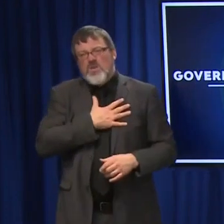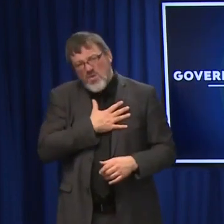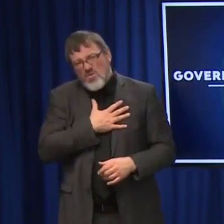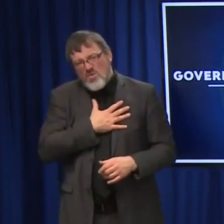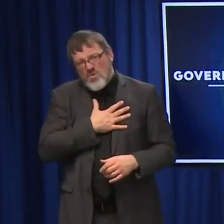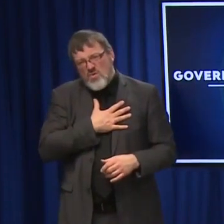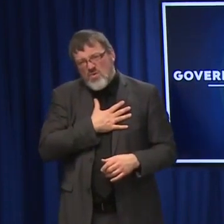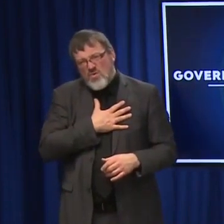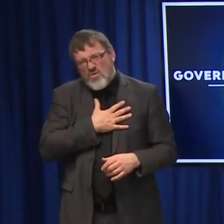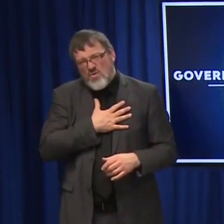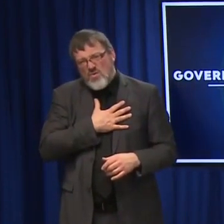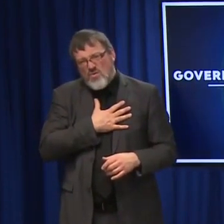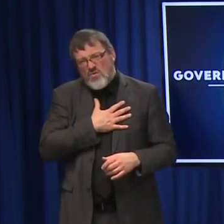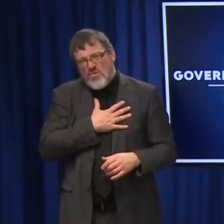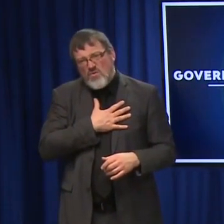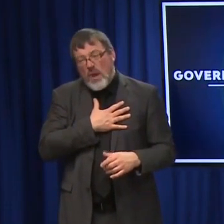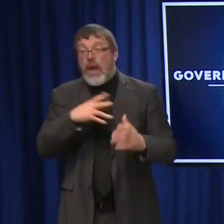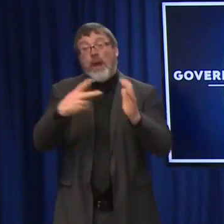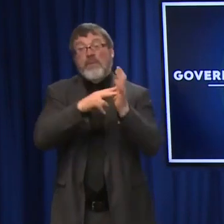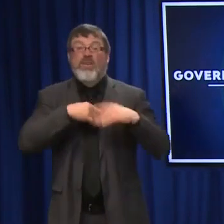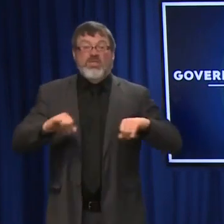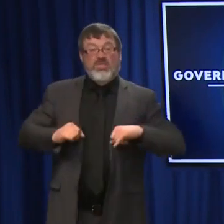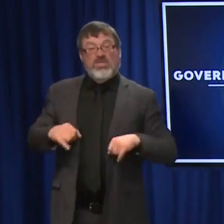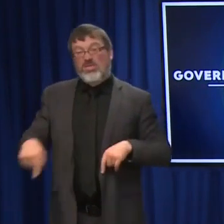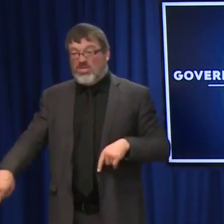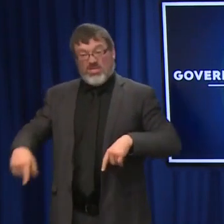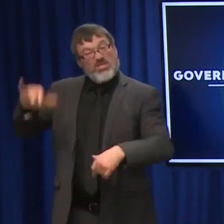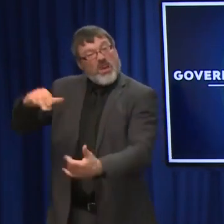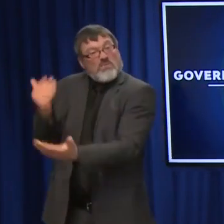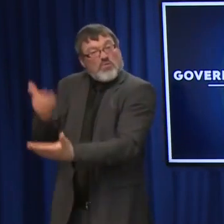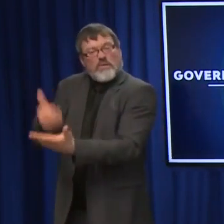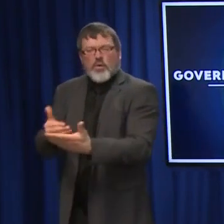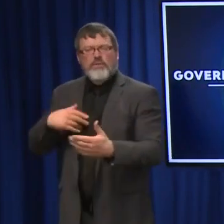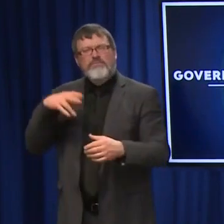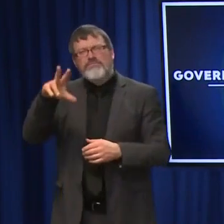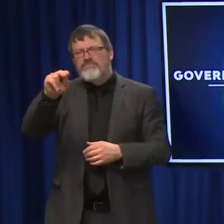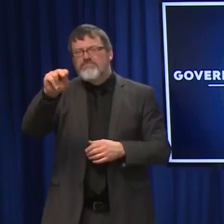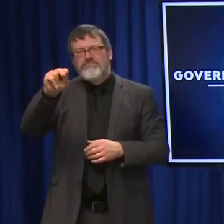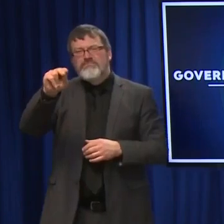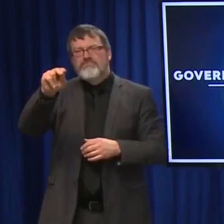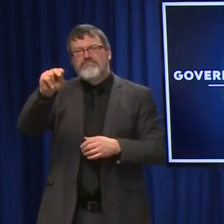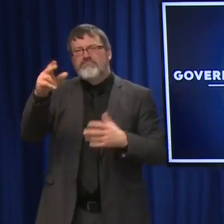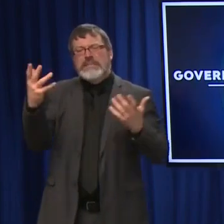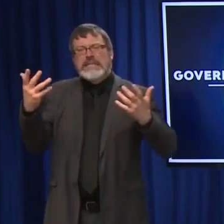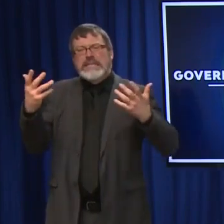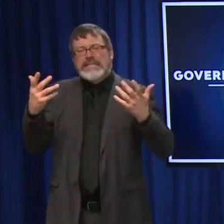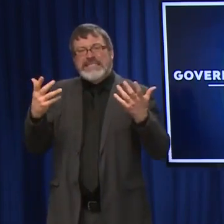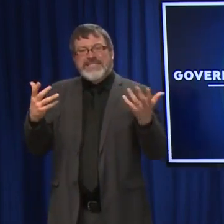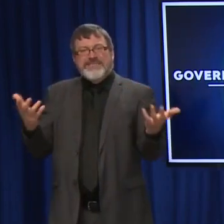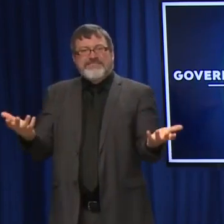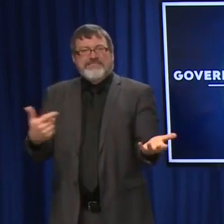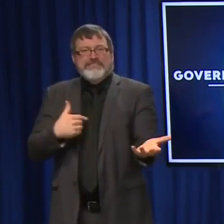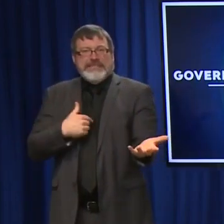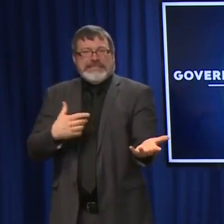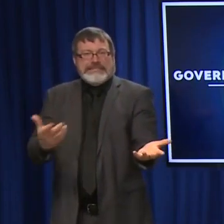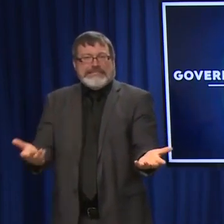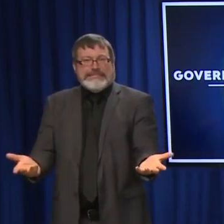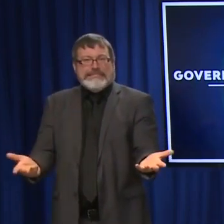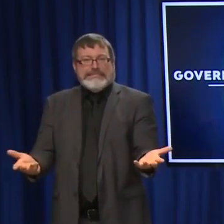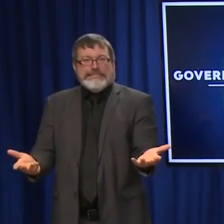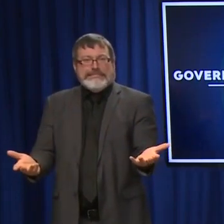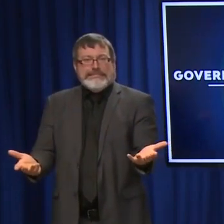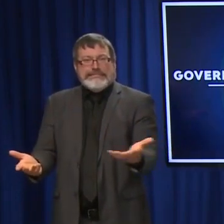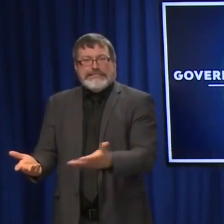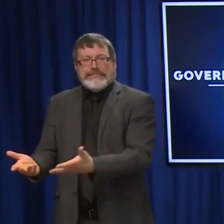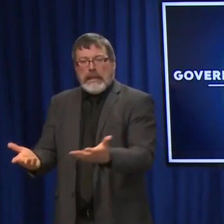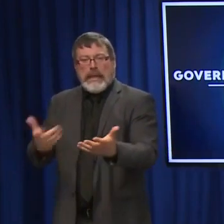driver to get people vaccinated, but I suppose if people are waking up a little more and realizing the severity for young kids, if that helps them kind